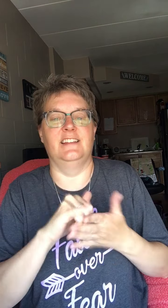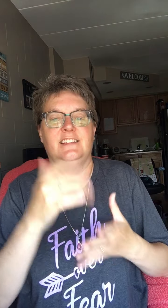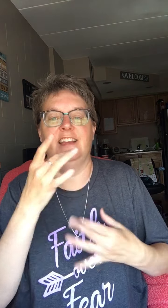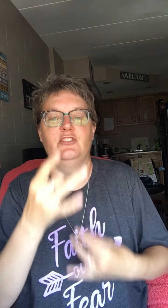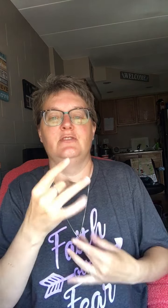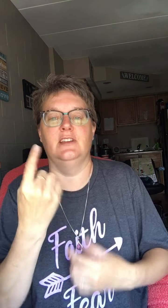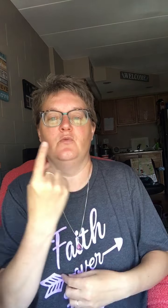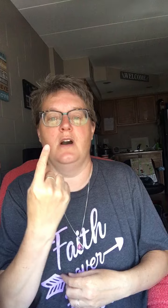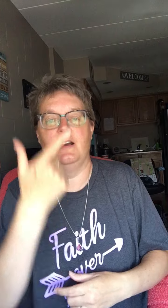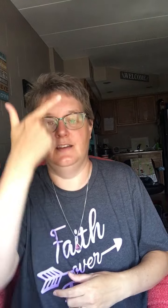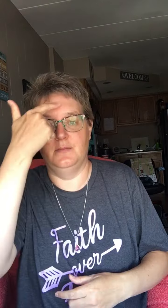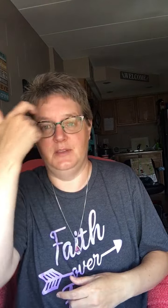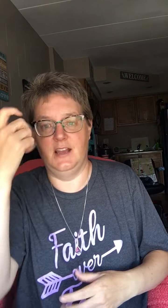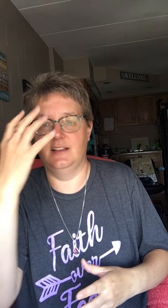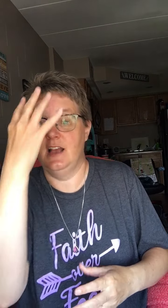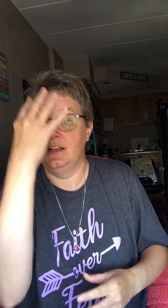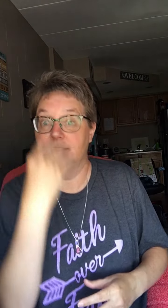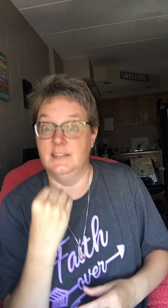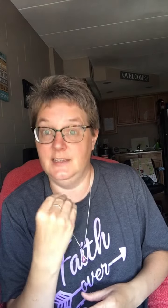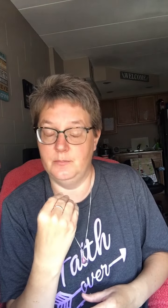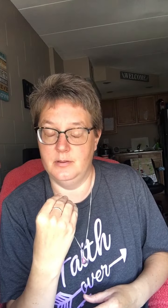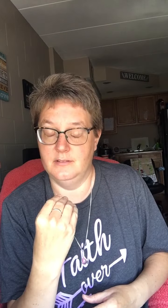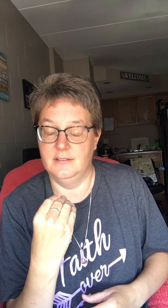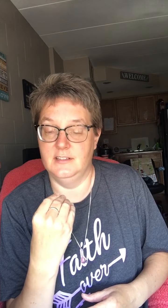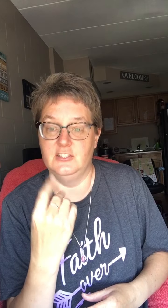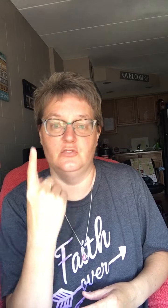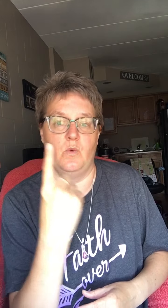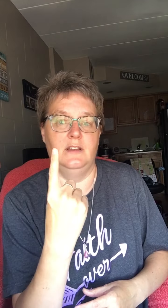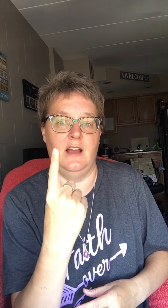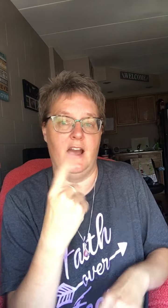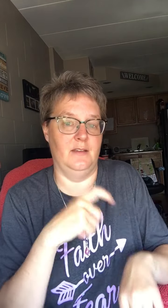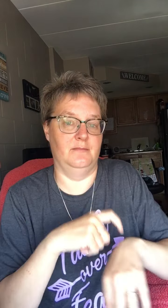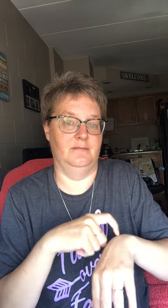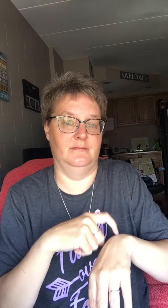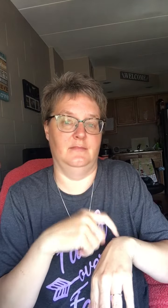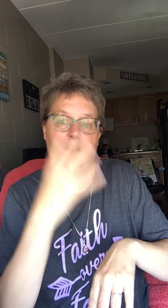That's an interesting one because sleep is just one time. Okay? Okay? Okay. Okay. Okay. Okay.